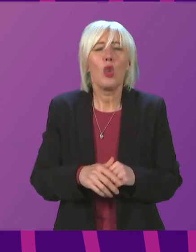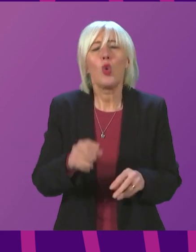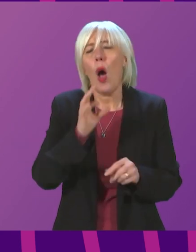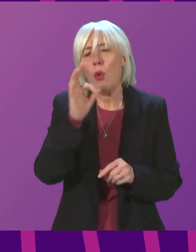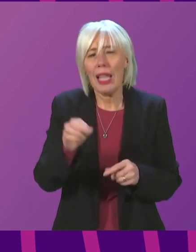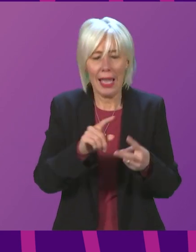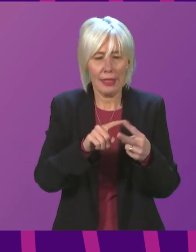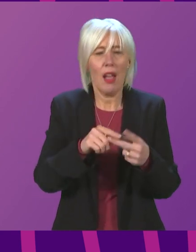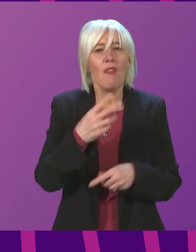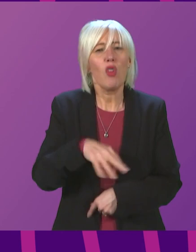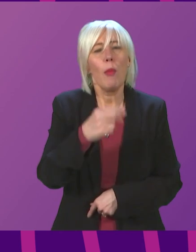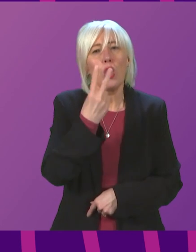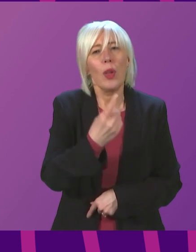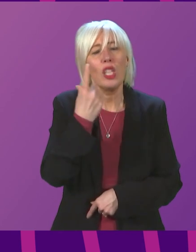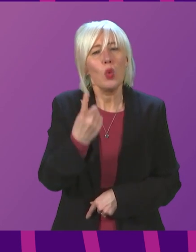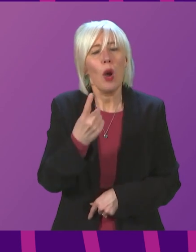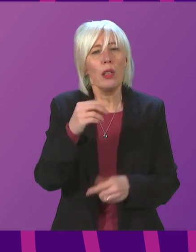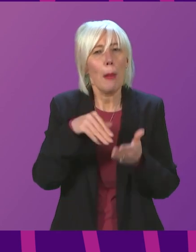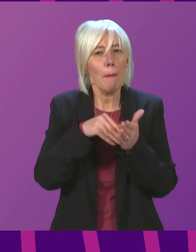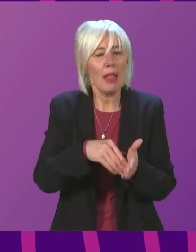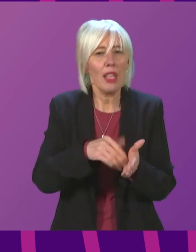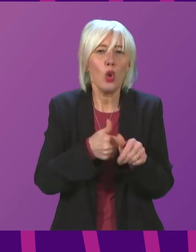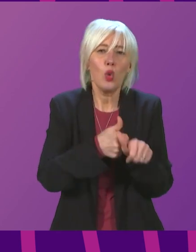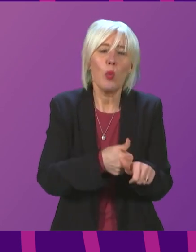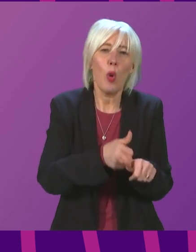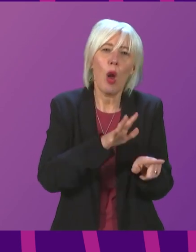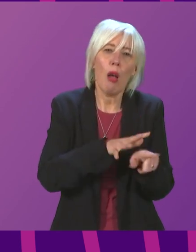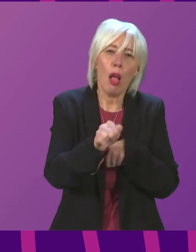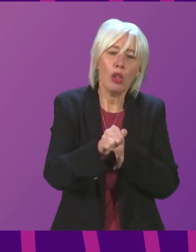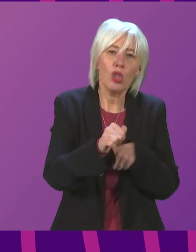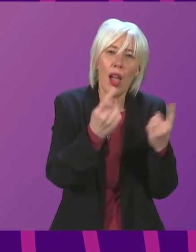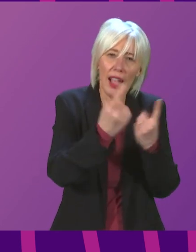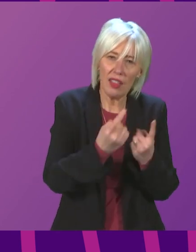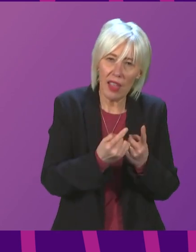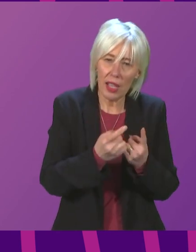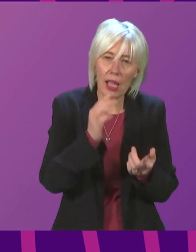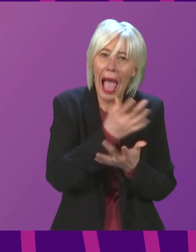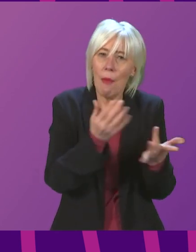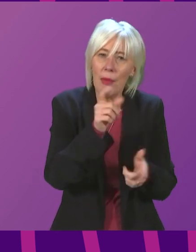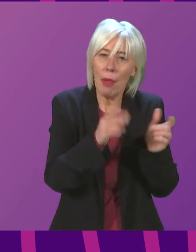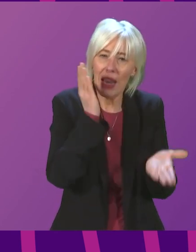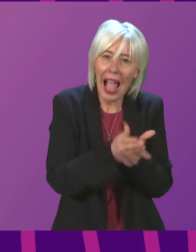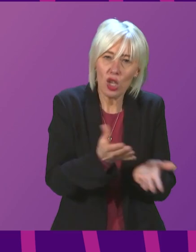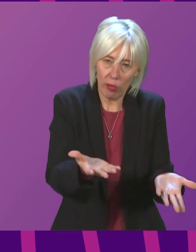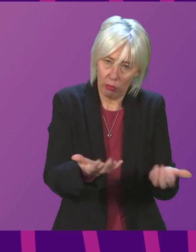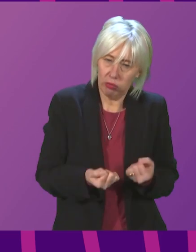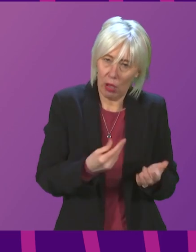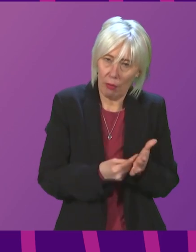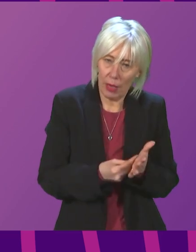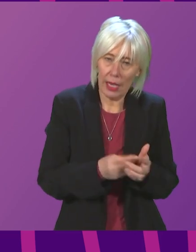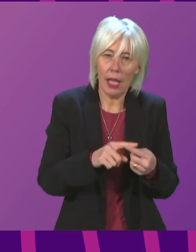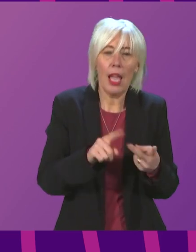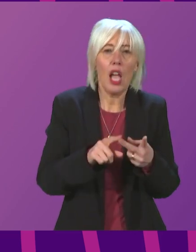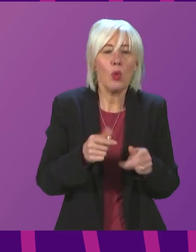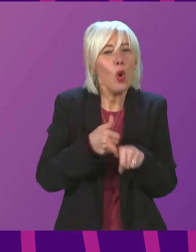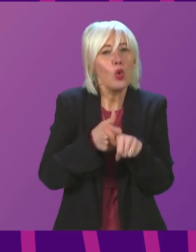much of the £21 million to support culture and events is now actually in the pockets of recipients? What support has been provided to